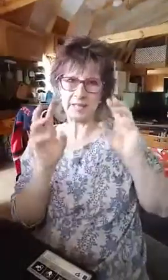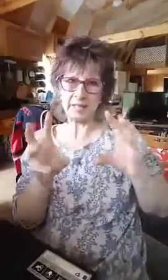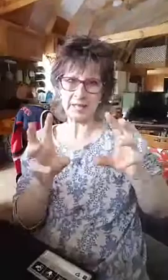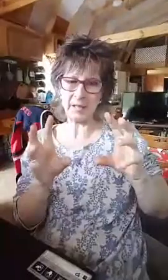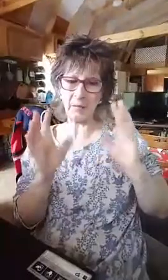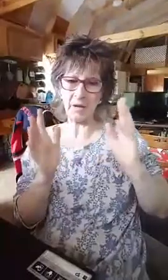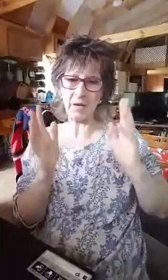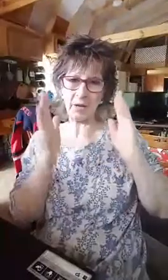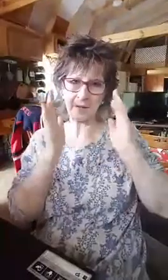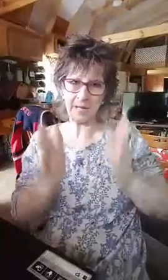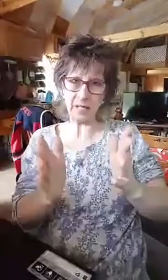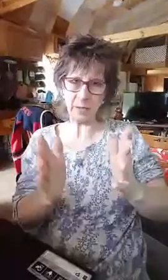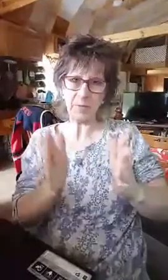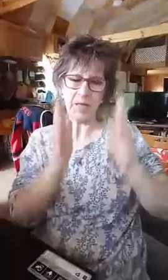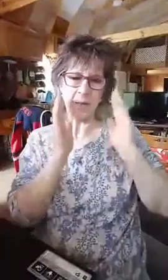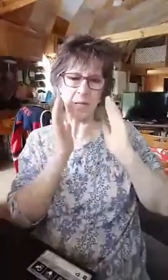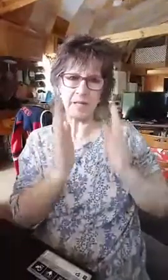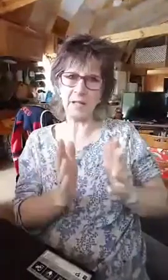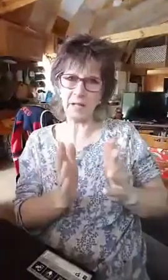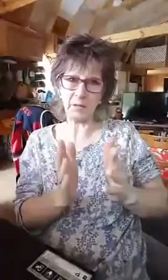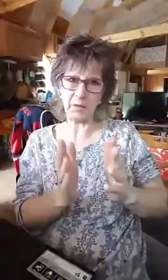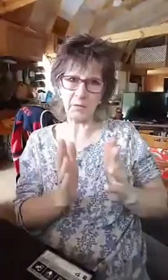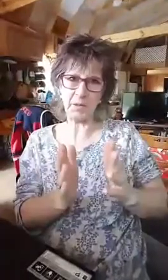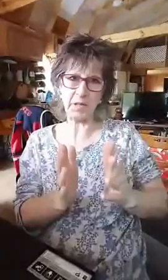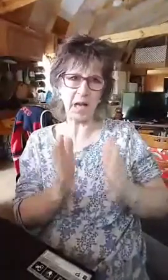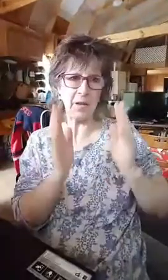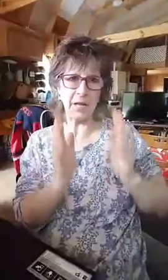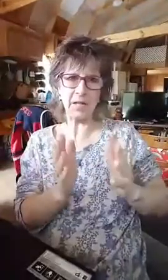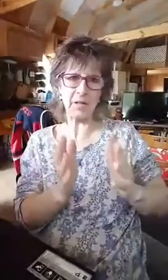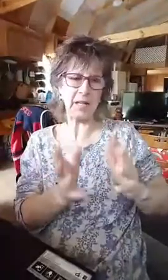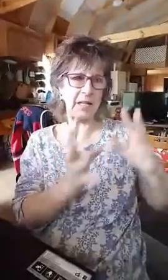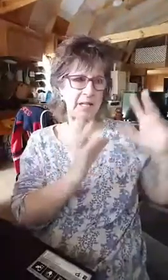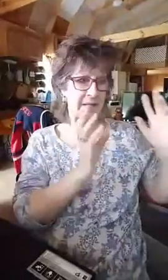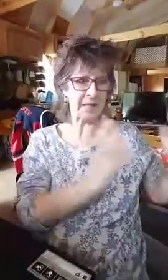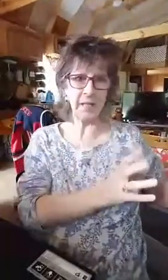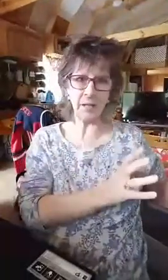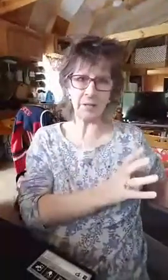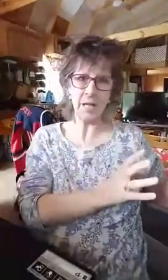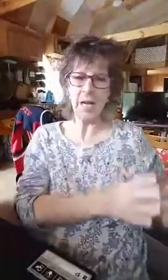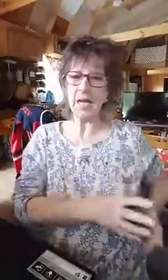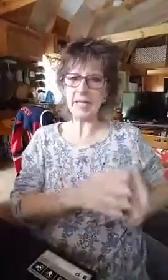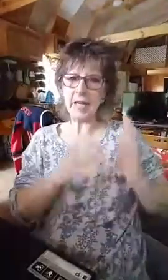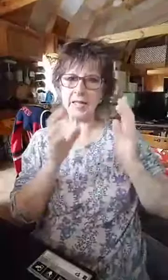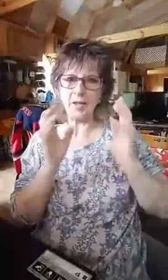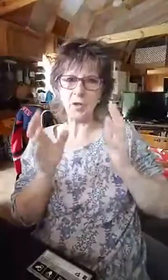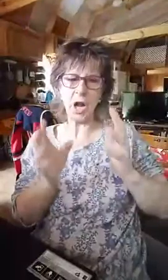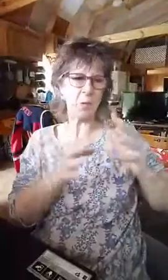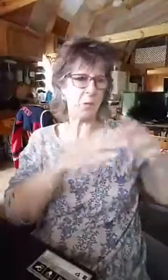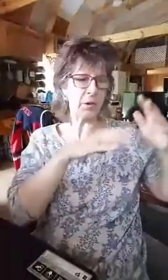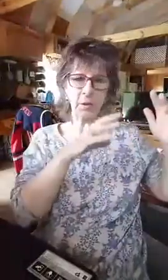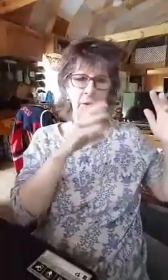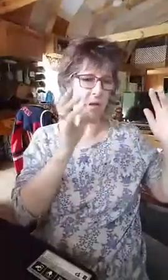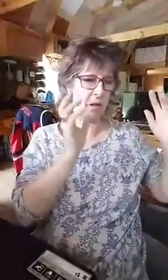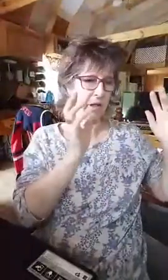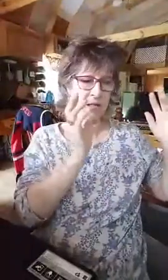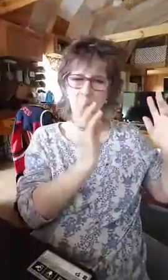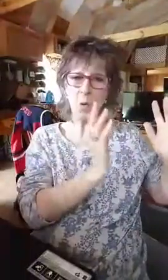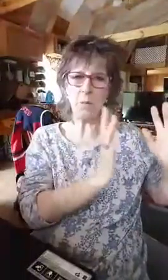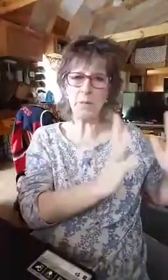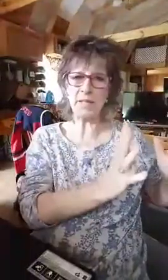destiny. Father, I thank you that my son is free from drugs. I thank you that he has skilled and he has a job or, or, his own business